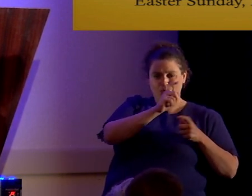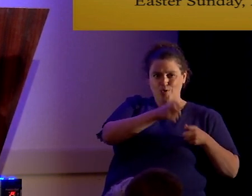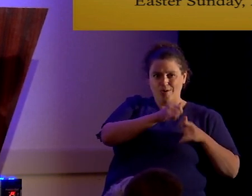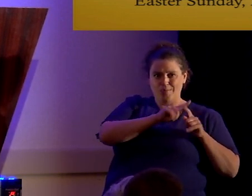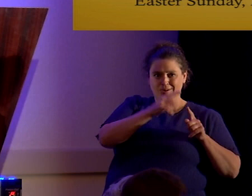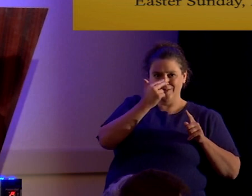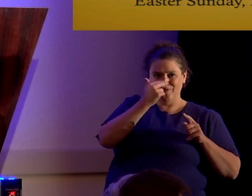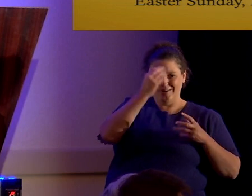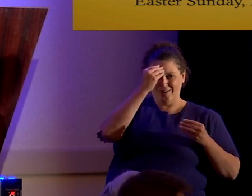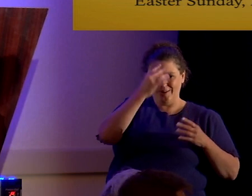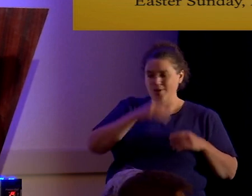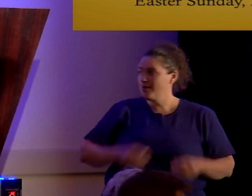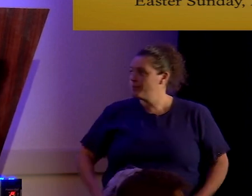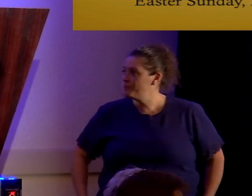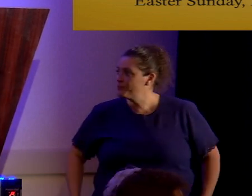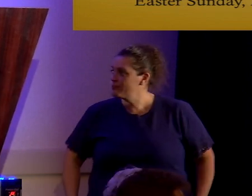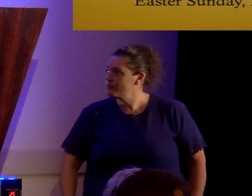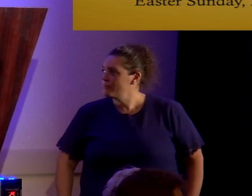anyway.